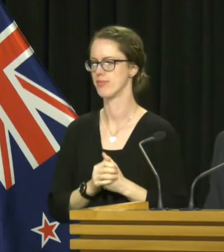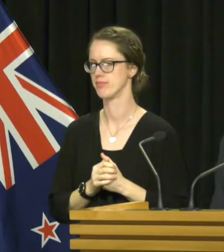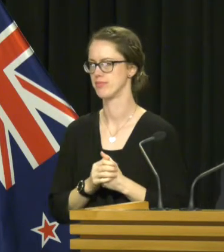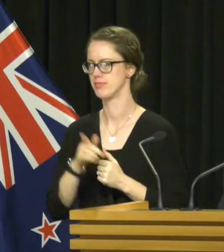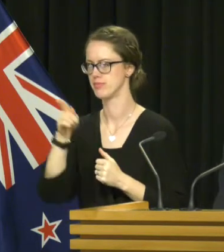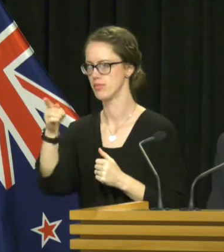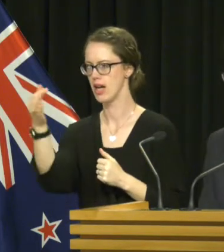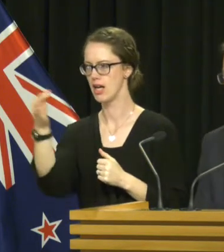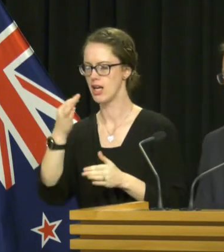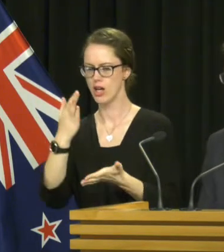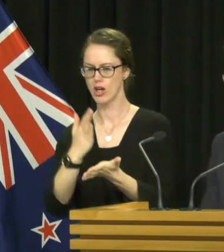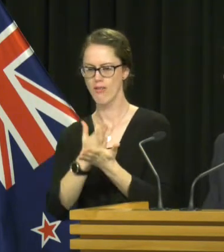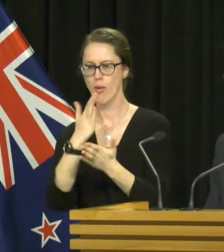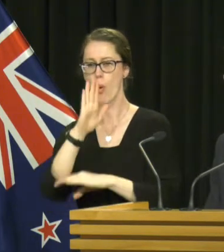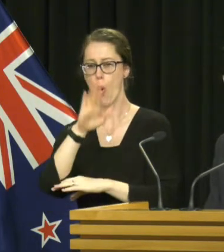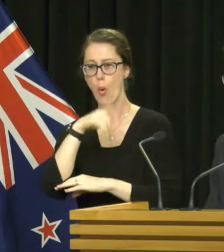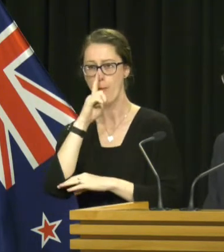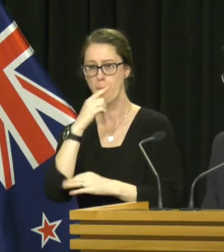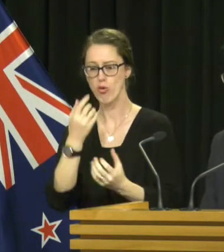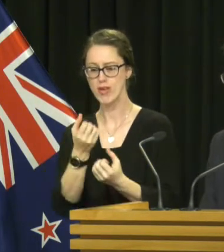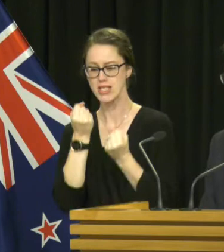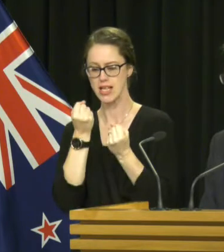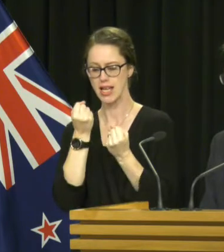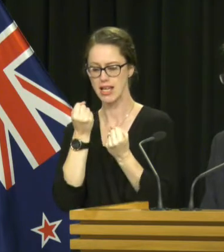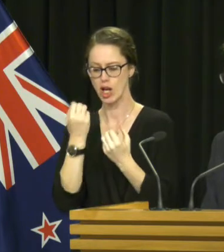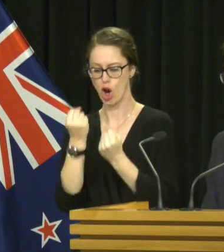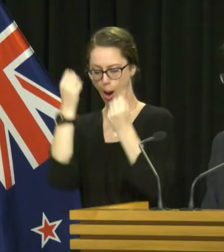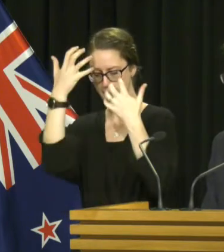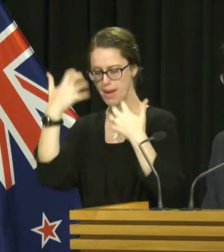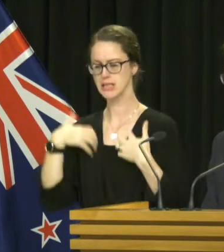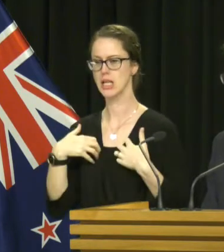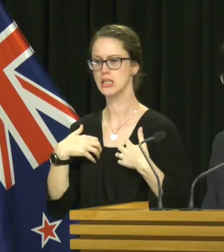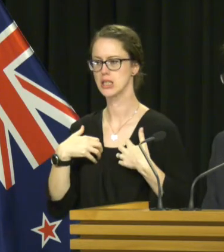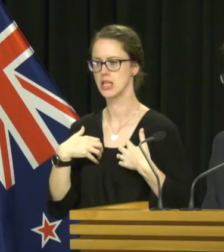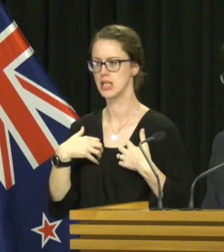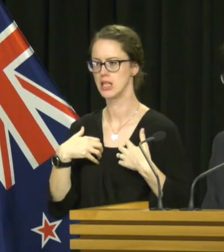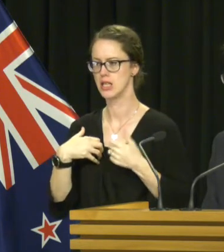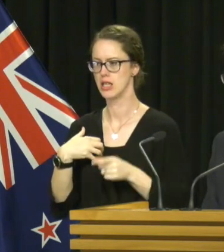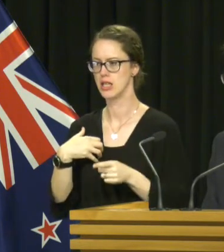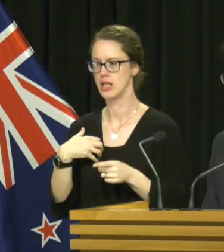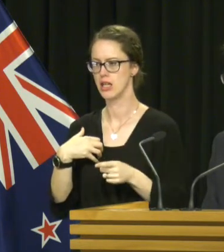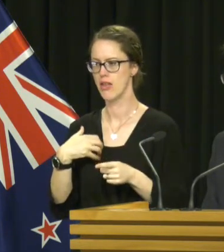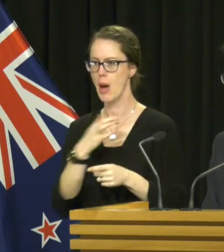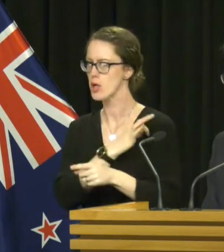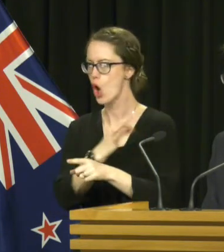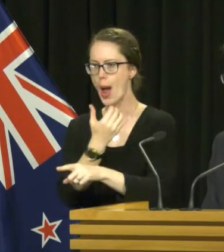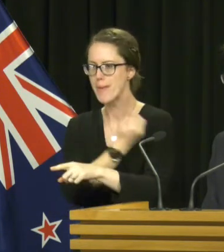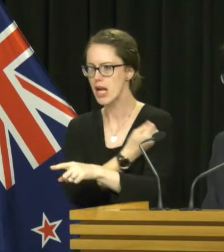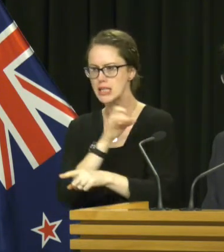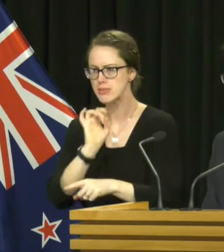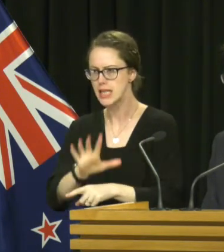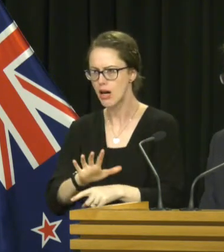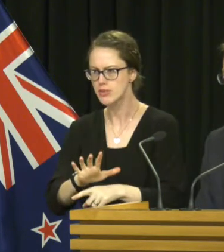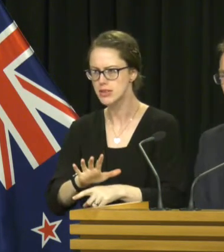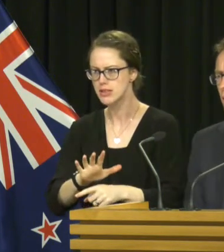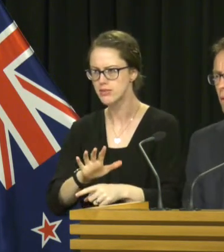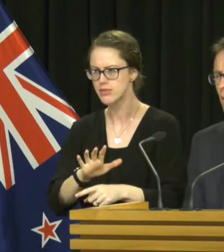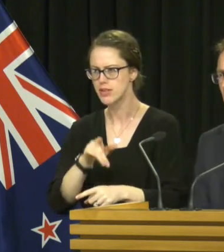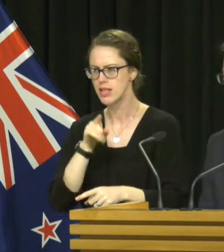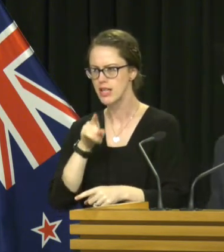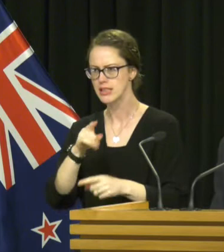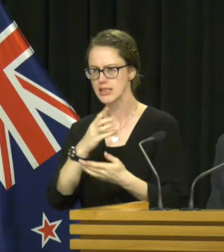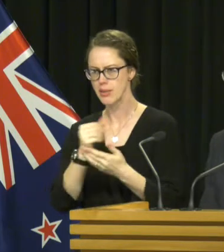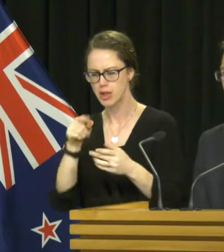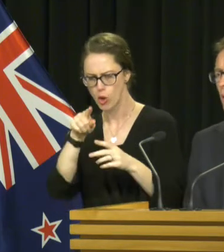this confirm all of those who recently contracted measles weren't immunised at all? And is that something